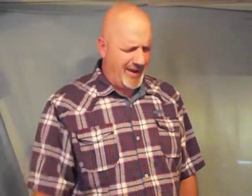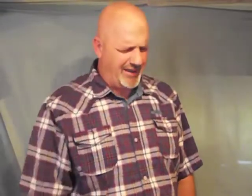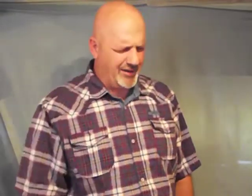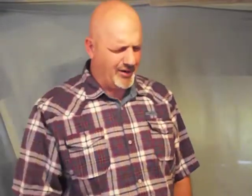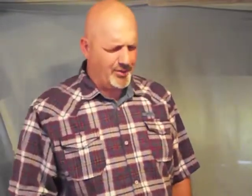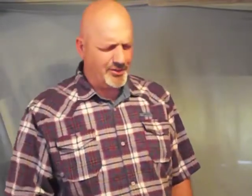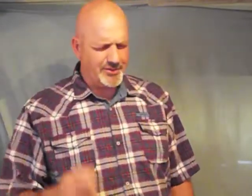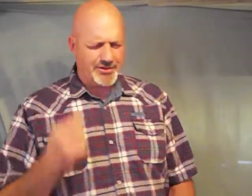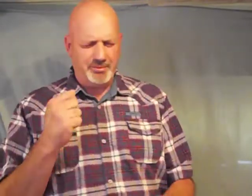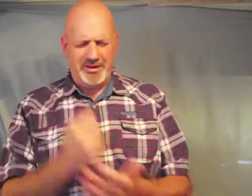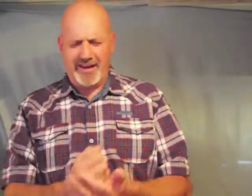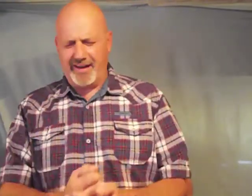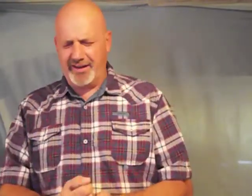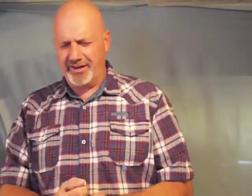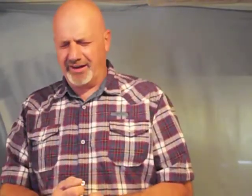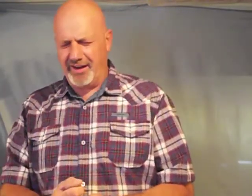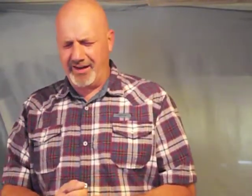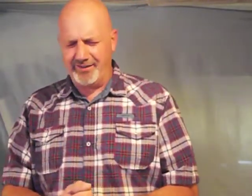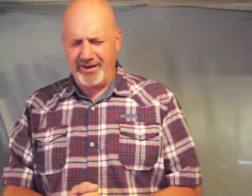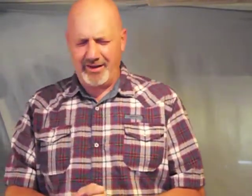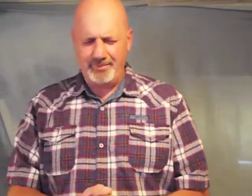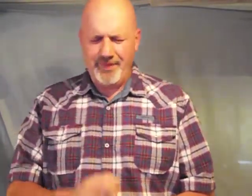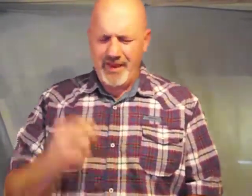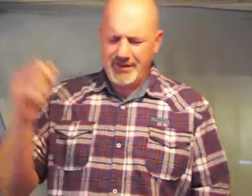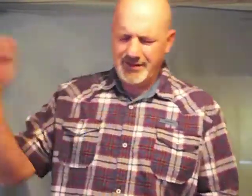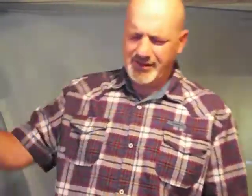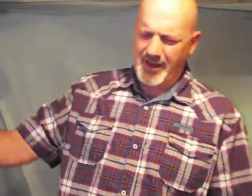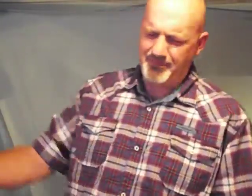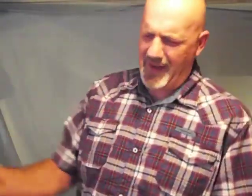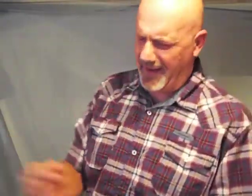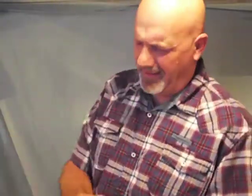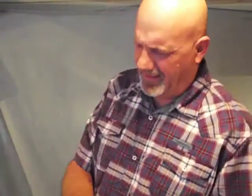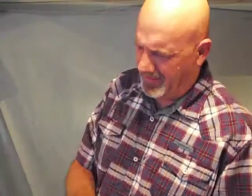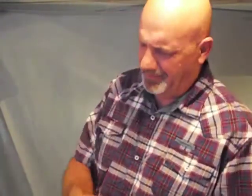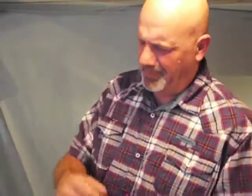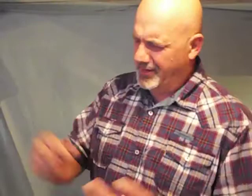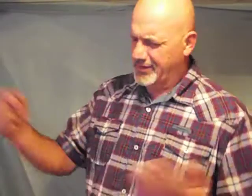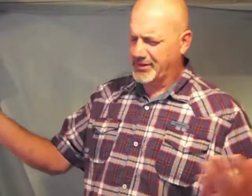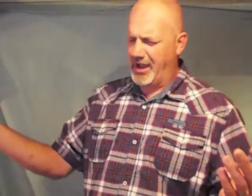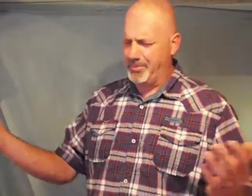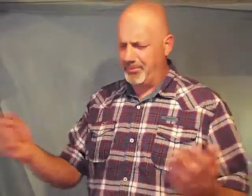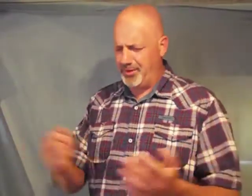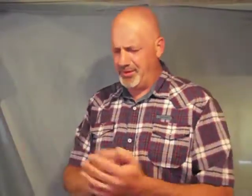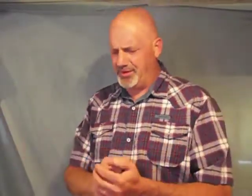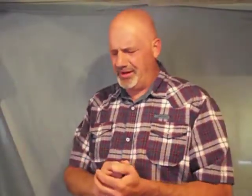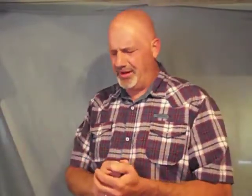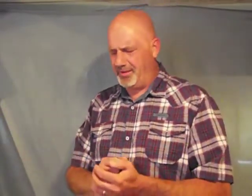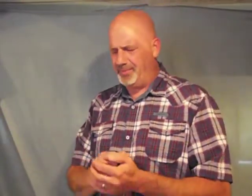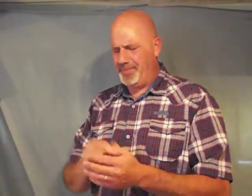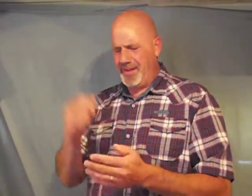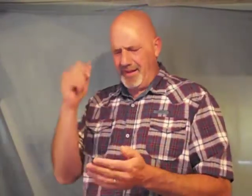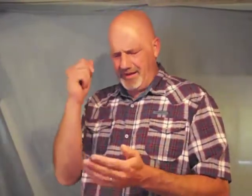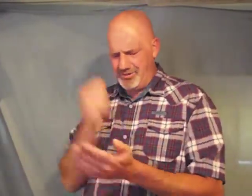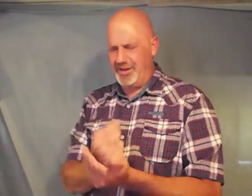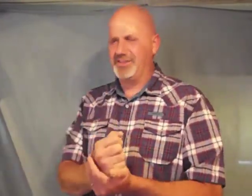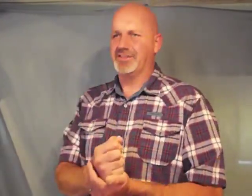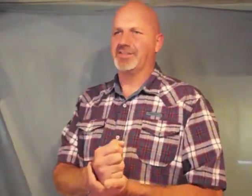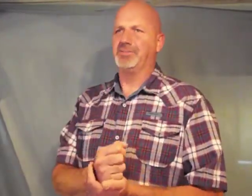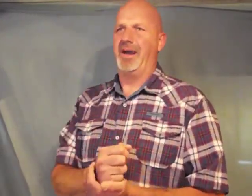their owners to be taking good care of them to stop fighting them to stop abusing them in Jesus mighty